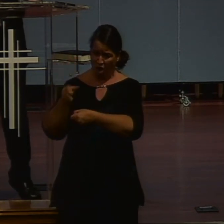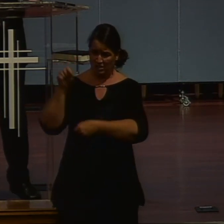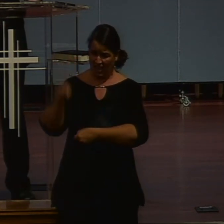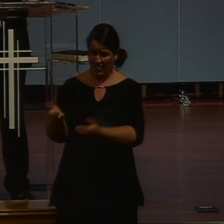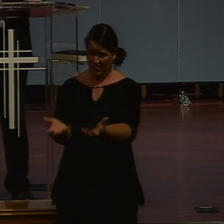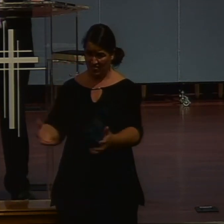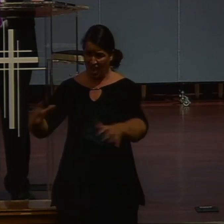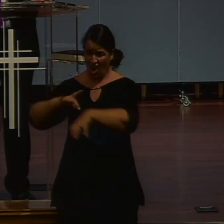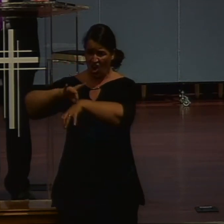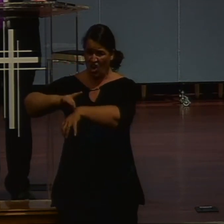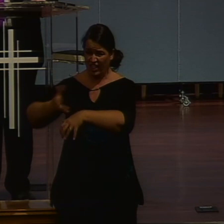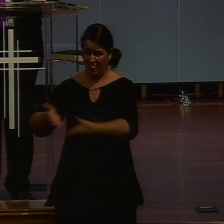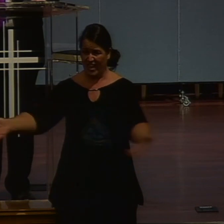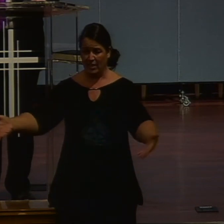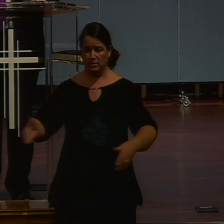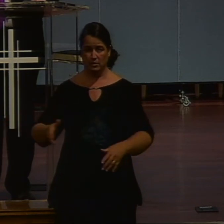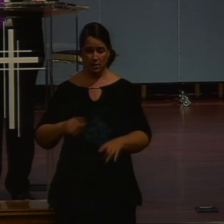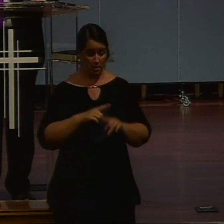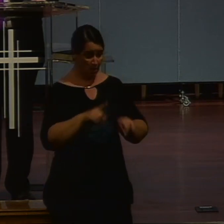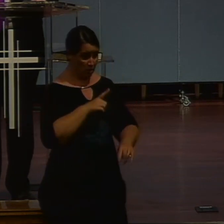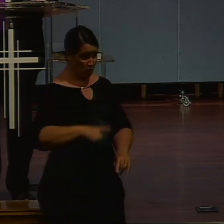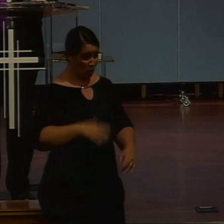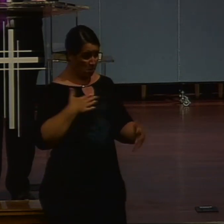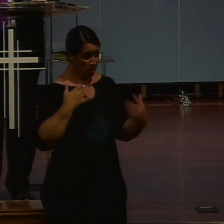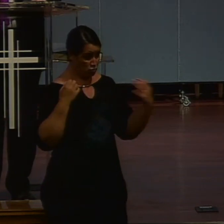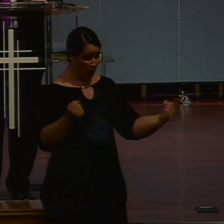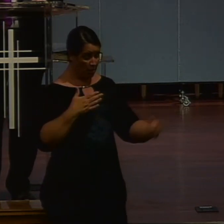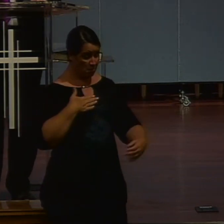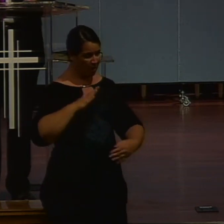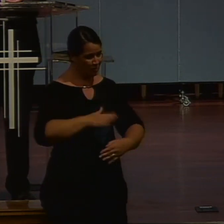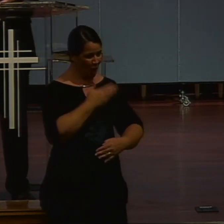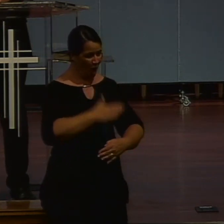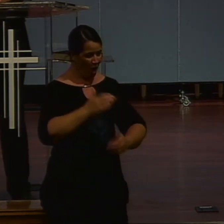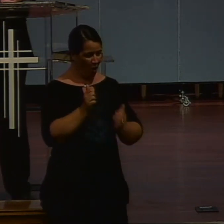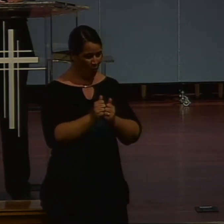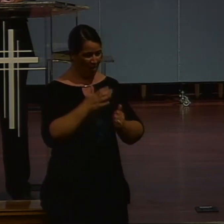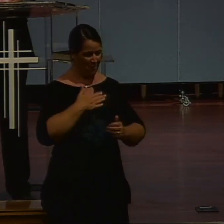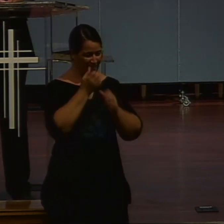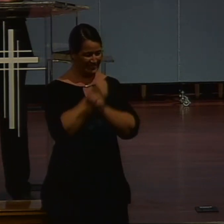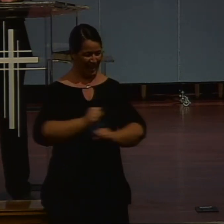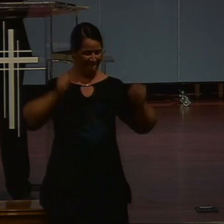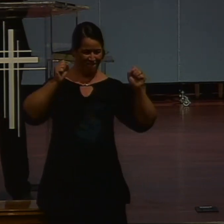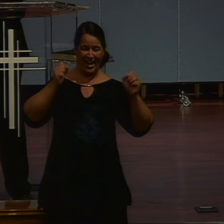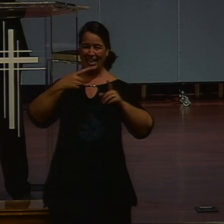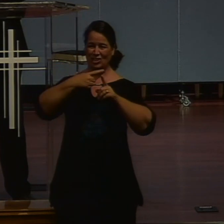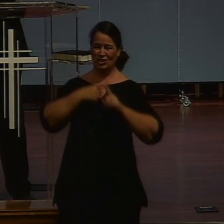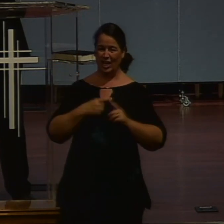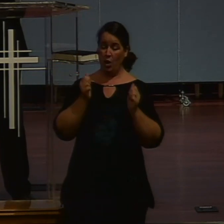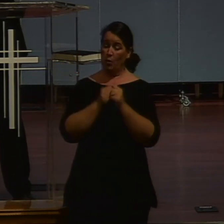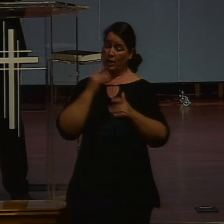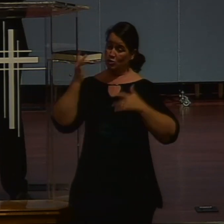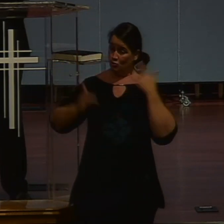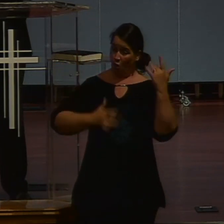ya. That is short for Yahweh. The Lord is my strength my song. He has become my salvation. Therefore with joy with joy. I will draw